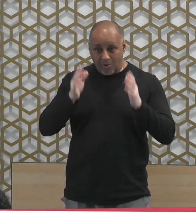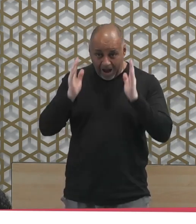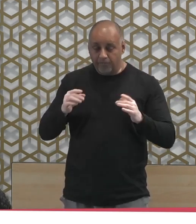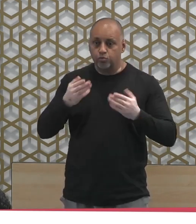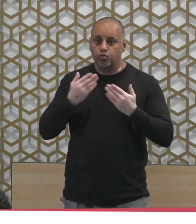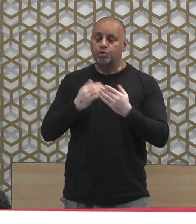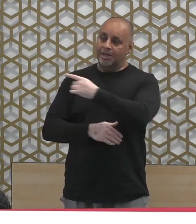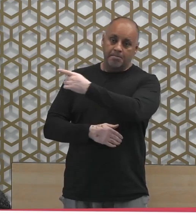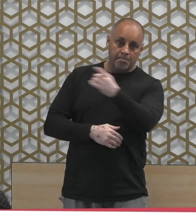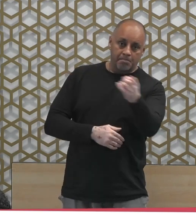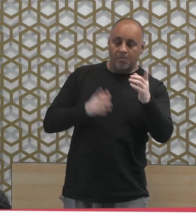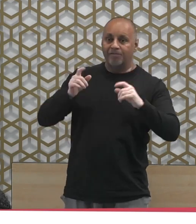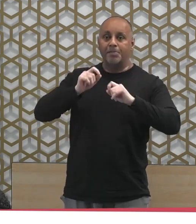things.